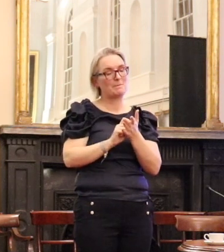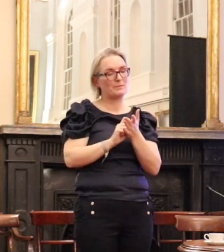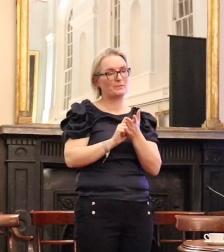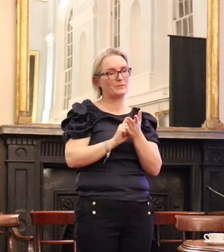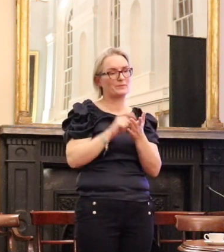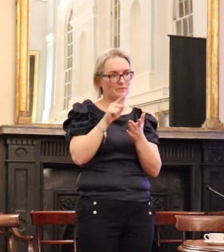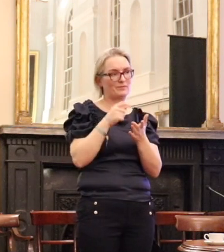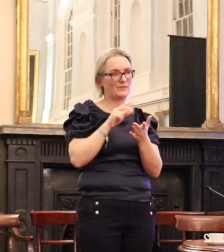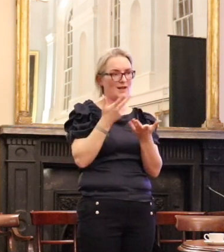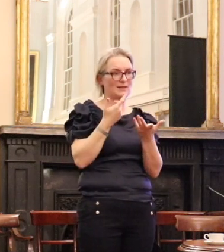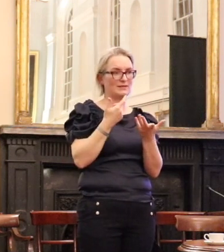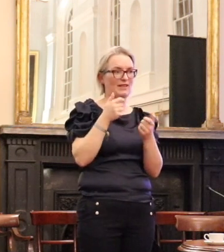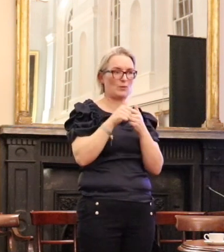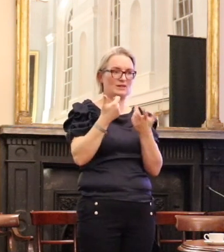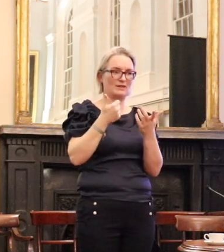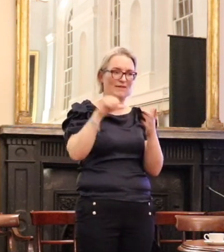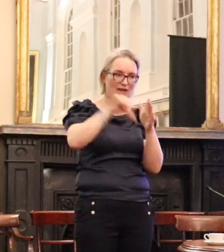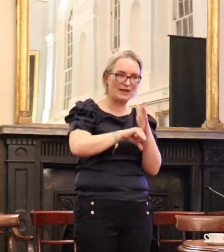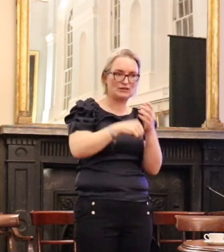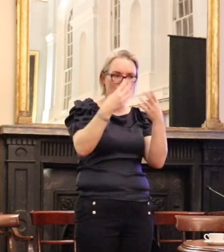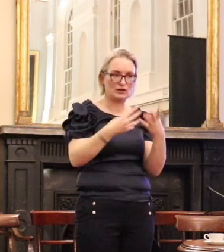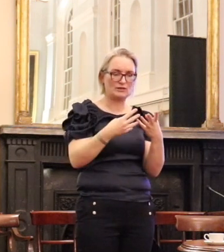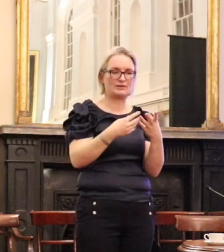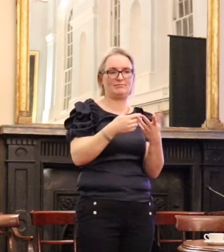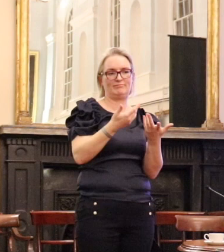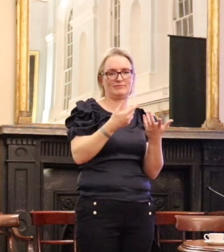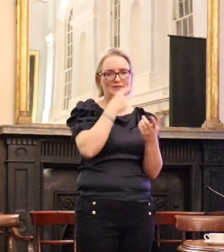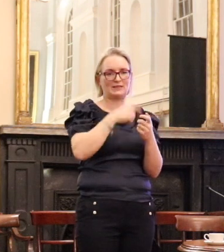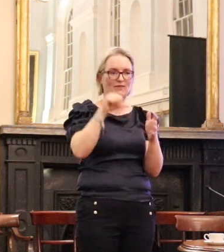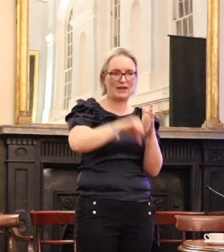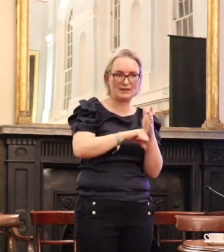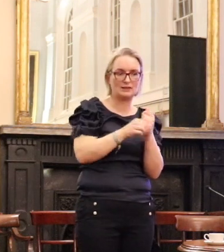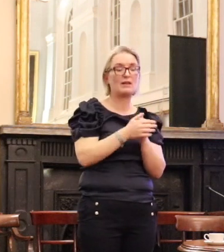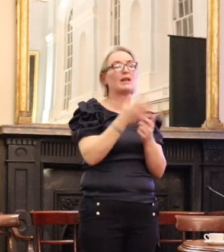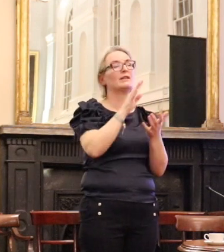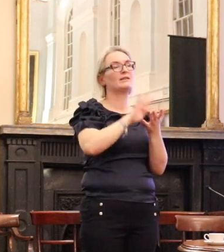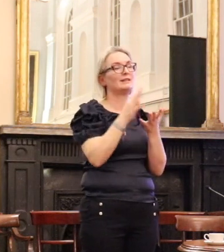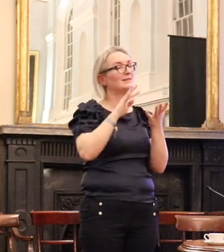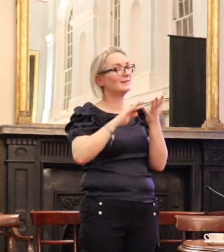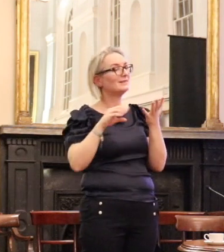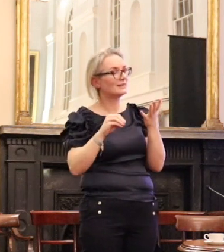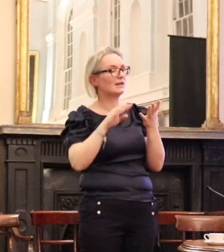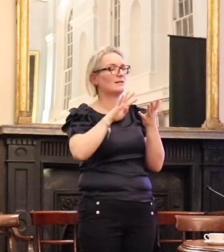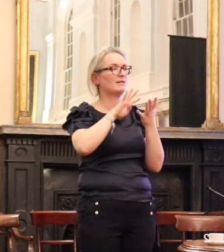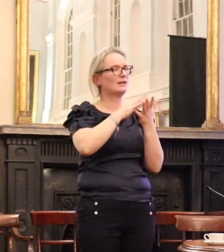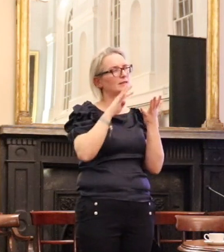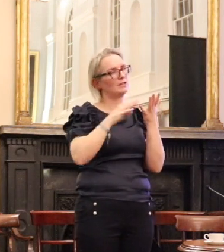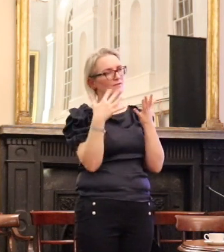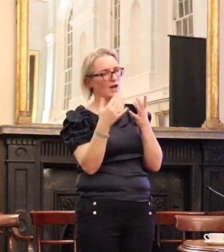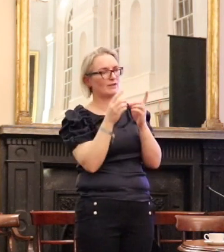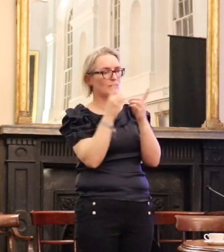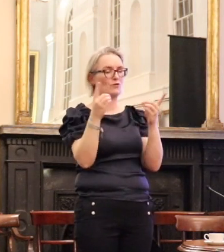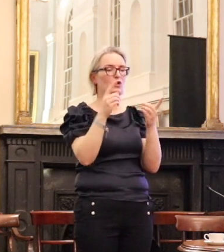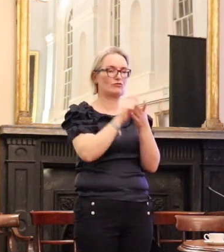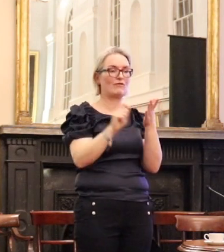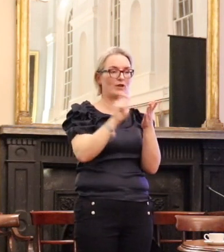ground defeated but in the 1990s things changed and the 1995 divorce